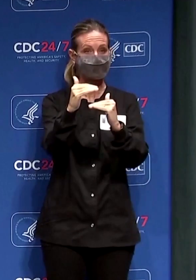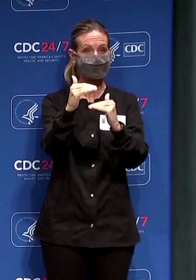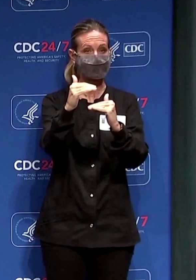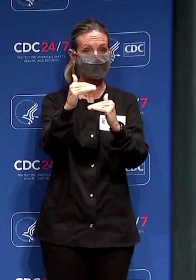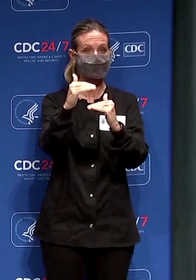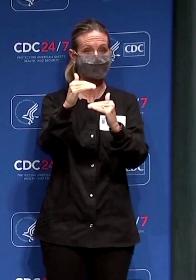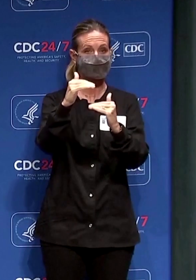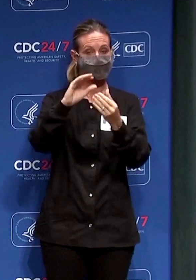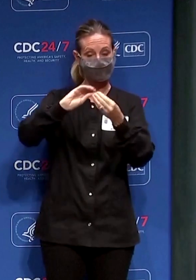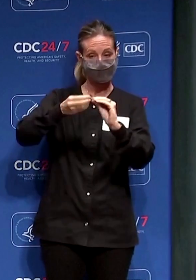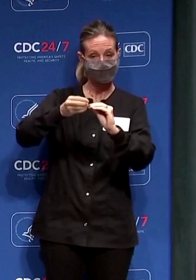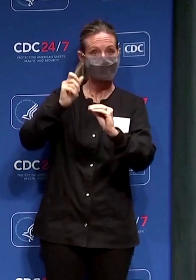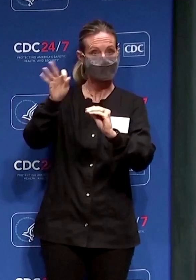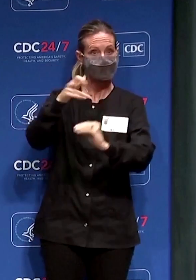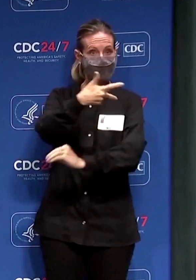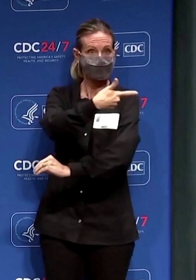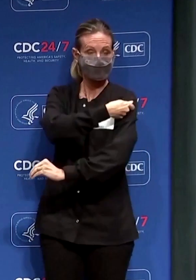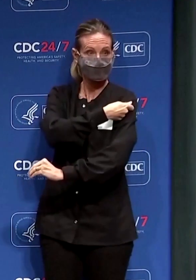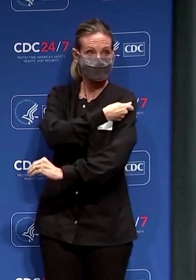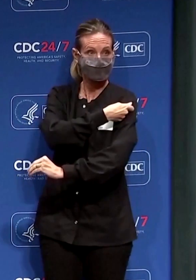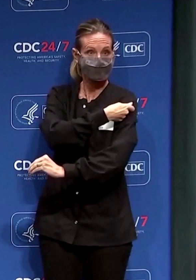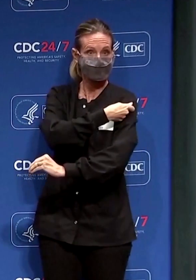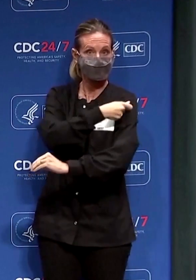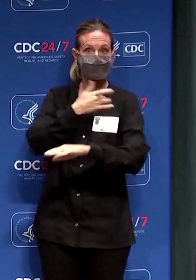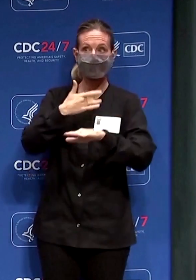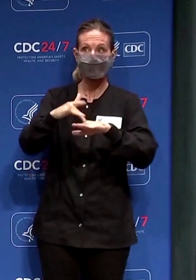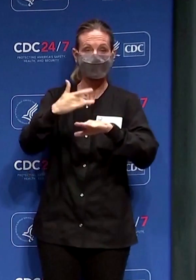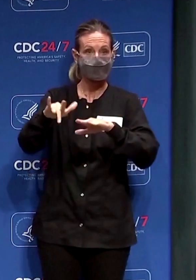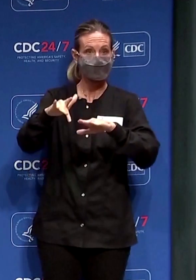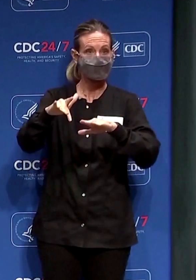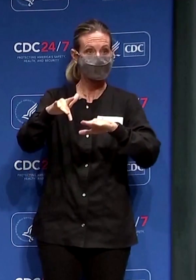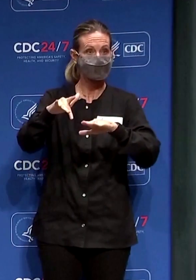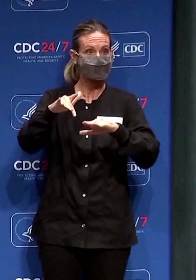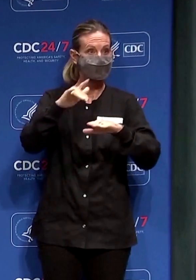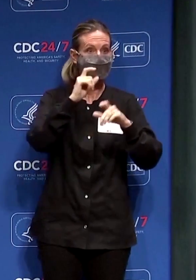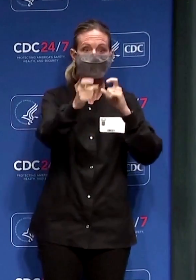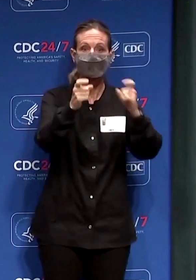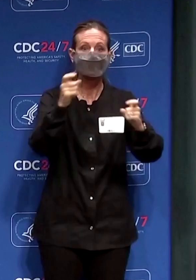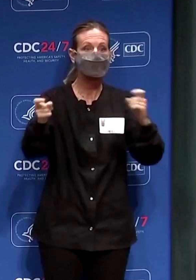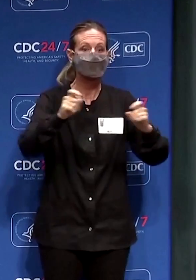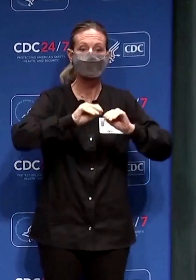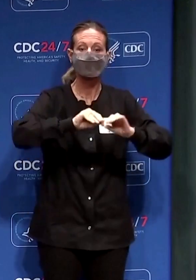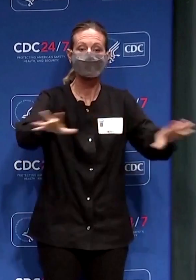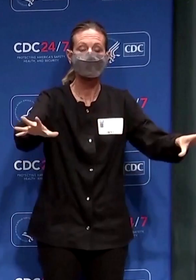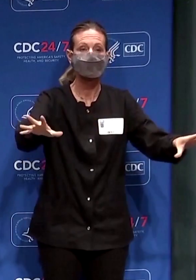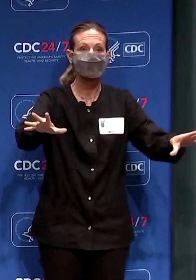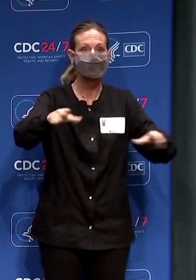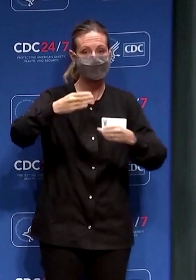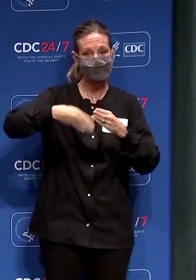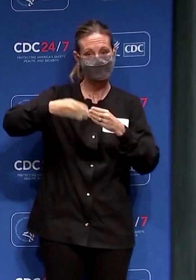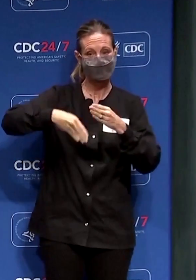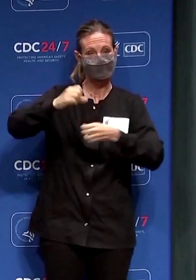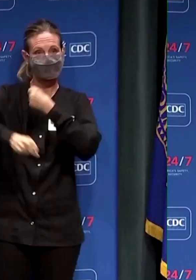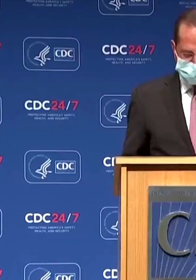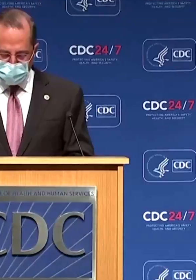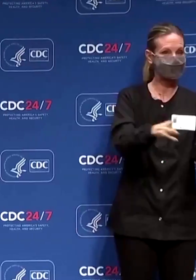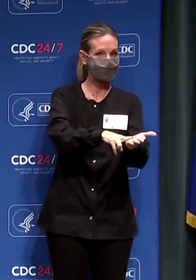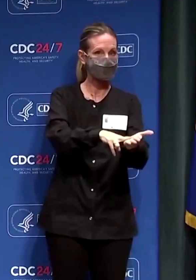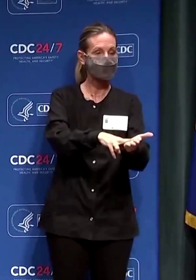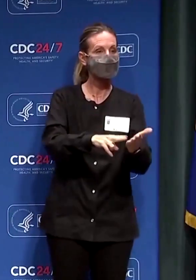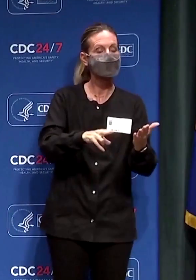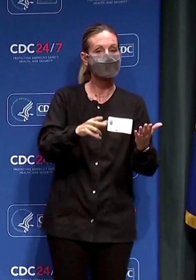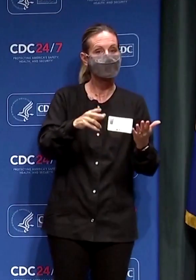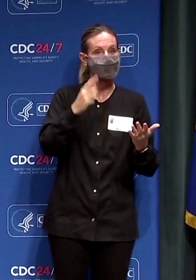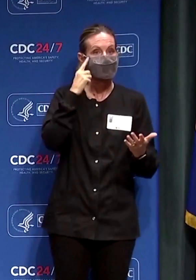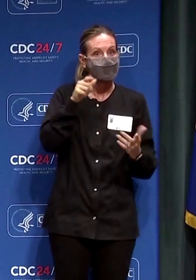two vaccines likely from pfizer or moderna will be available by the end of the year but we're not quite there yet health and human